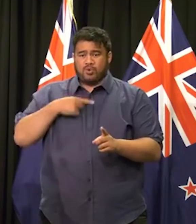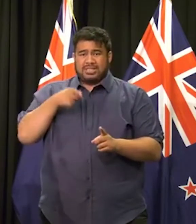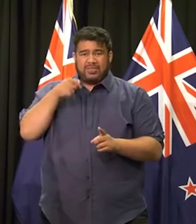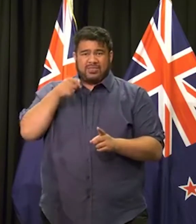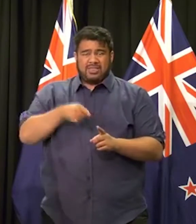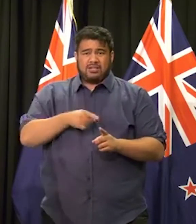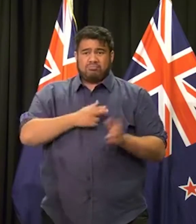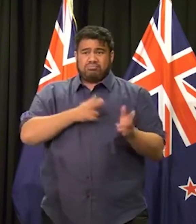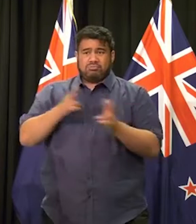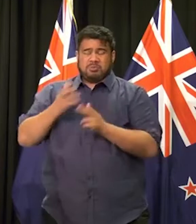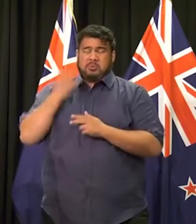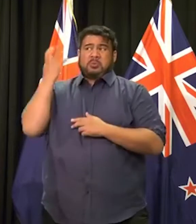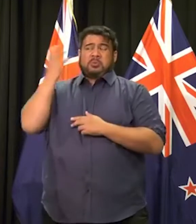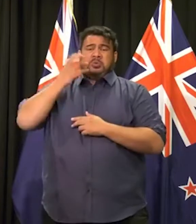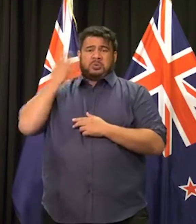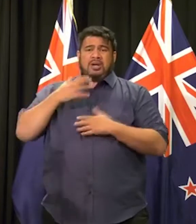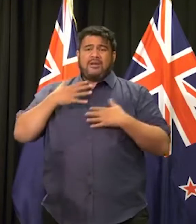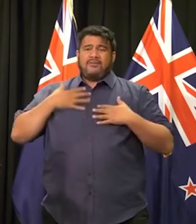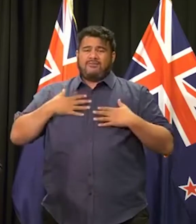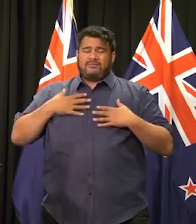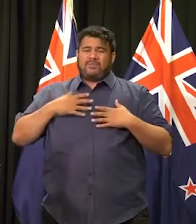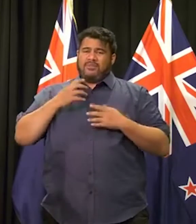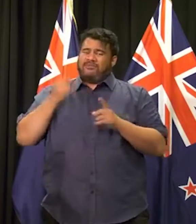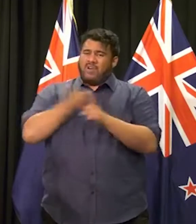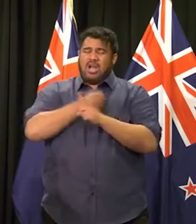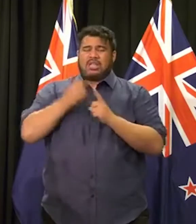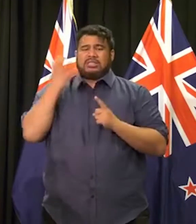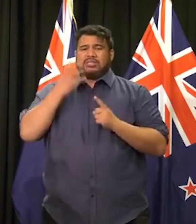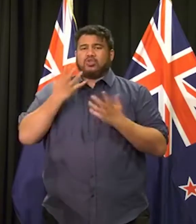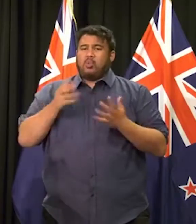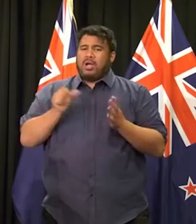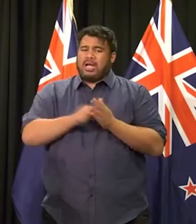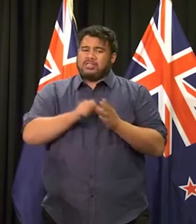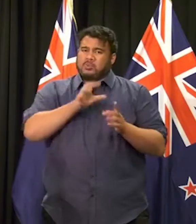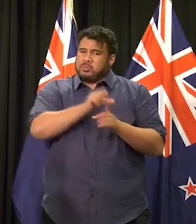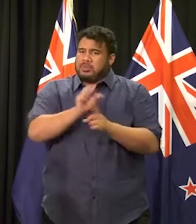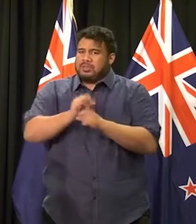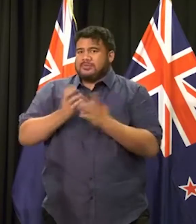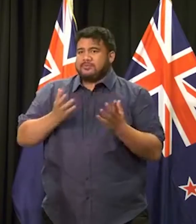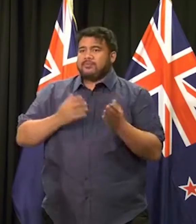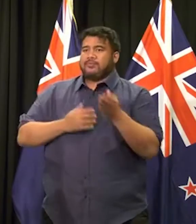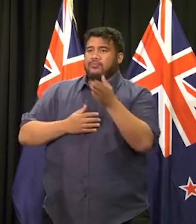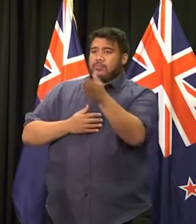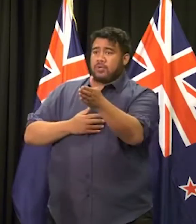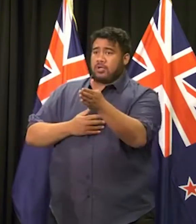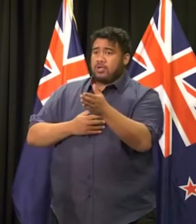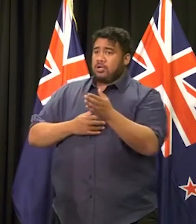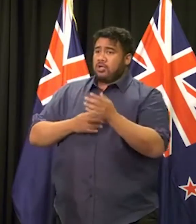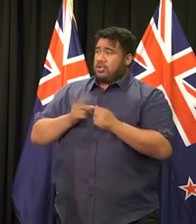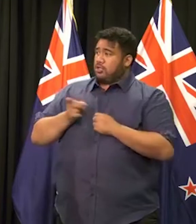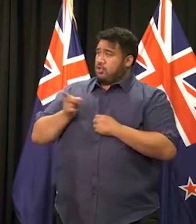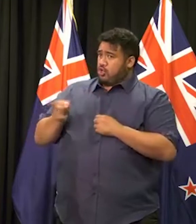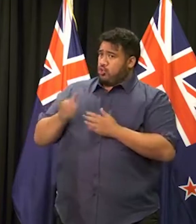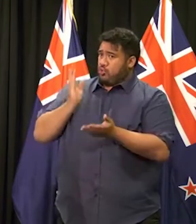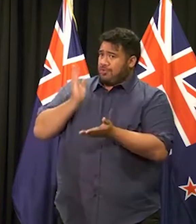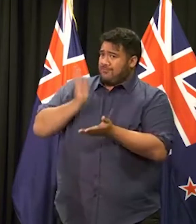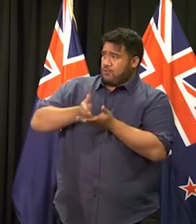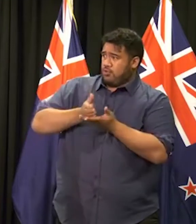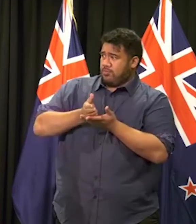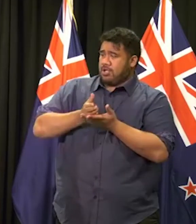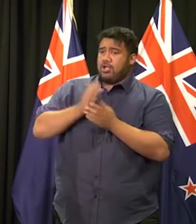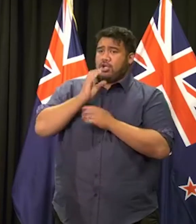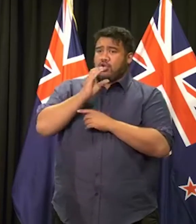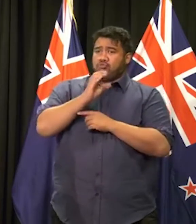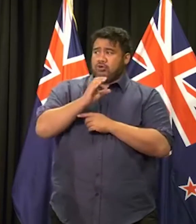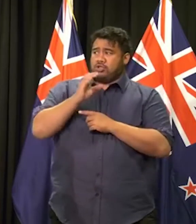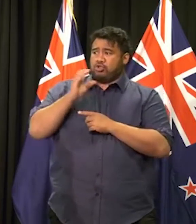uh, act. Given his life status, would you be prepared to confirm that Christchurch Imam, um, was one